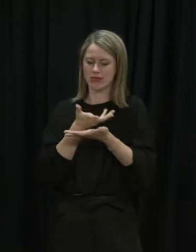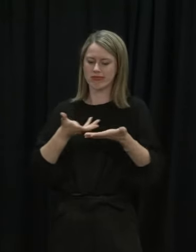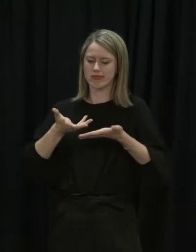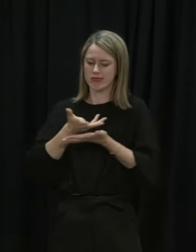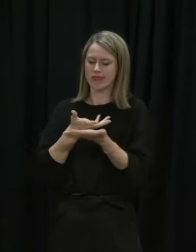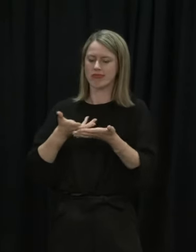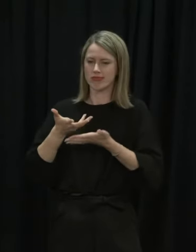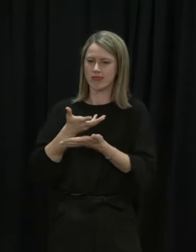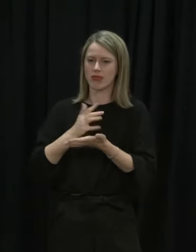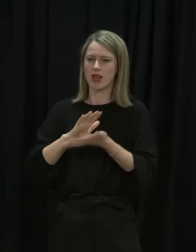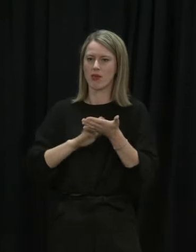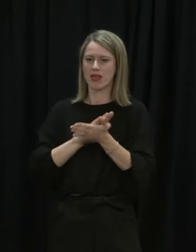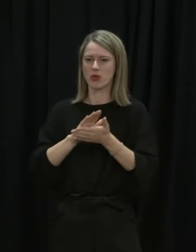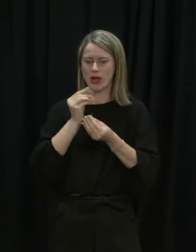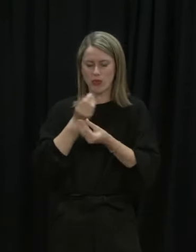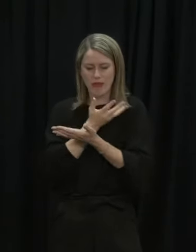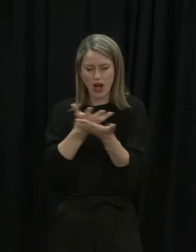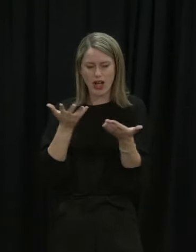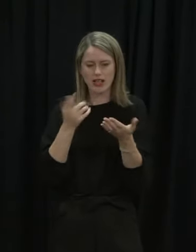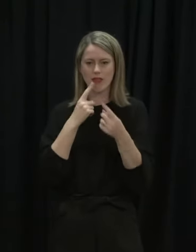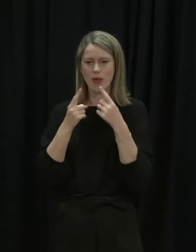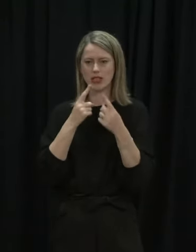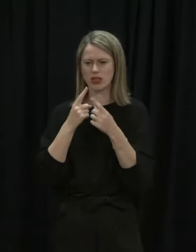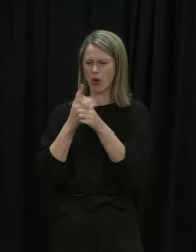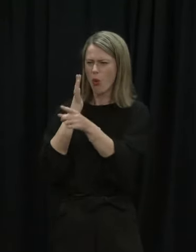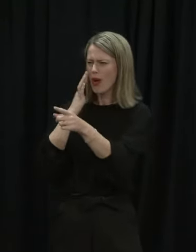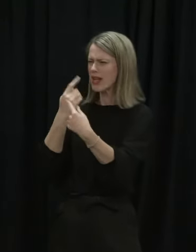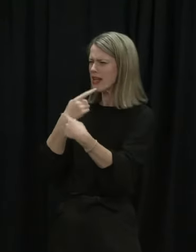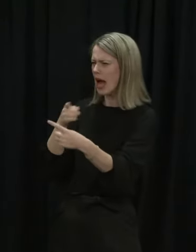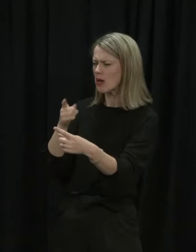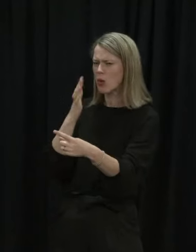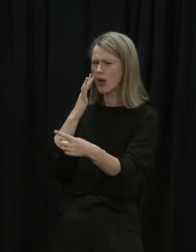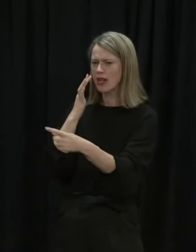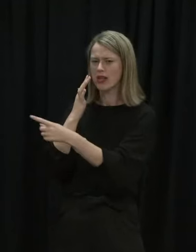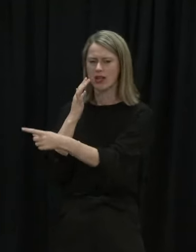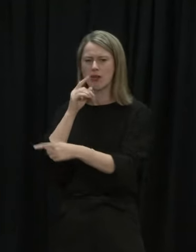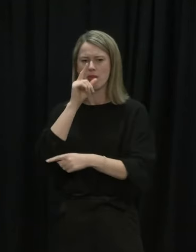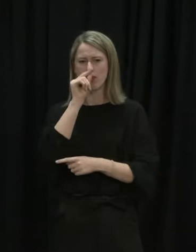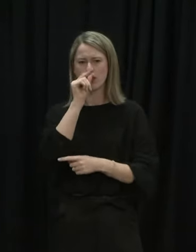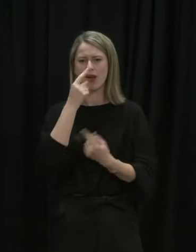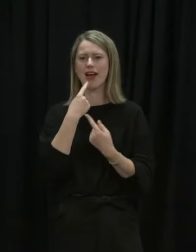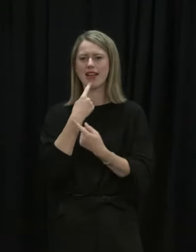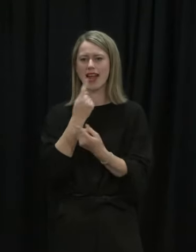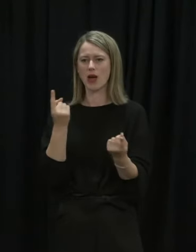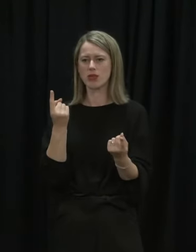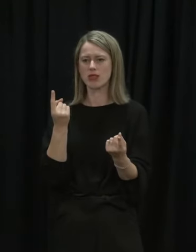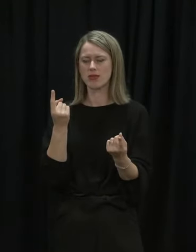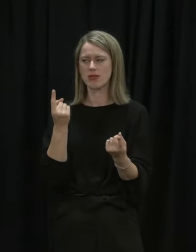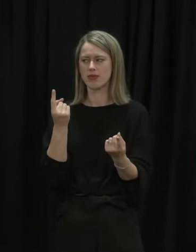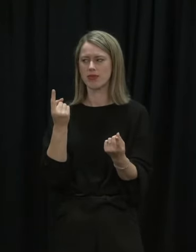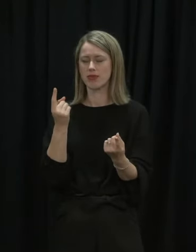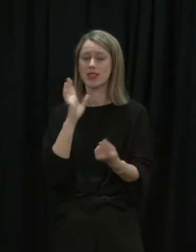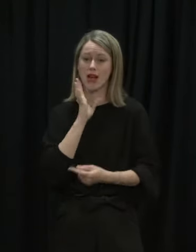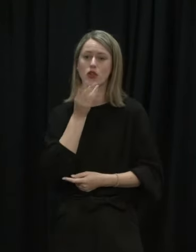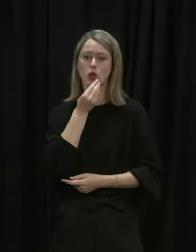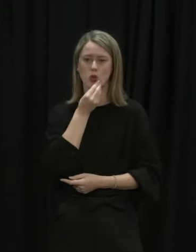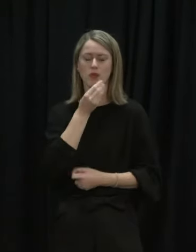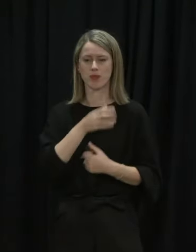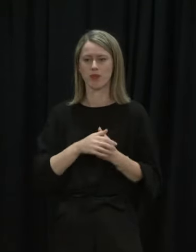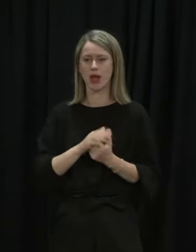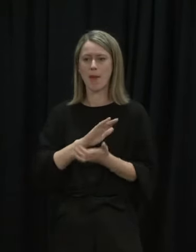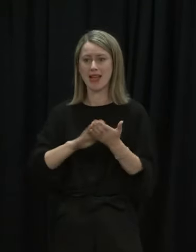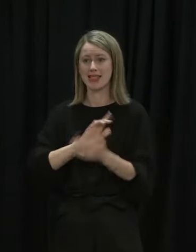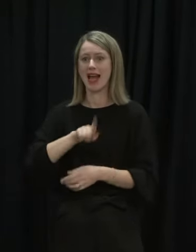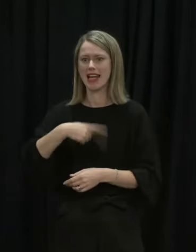can so that we can give certainty to the people of Waikato as soon as we can we're likely to try and announce that possibly this afternoon that won't mean